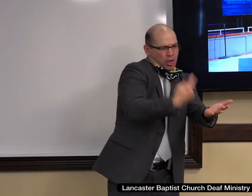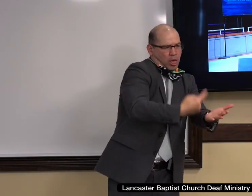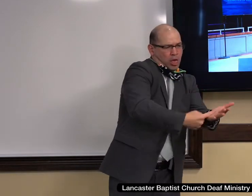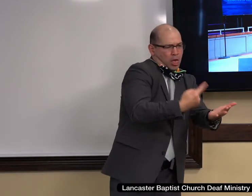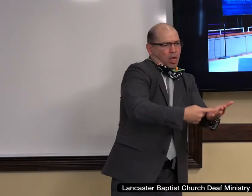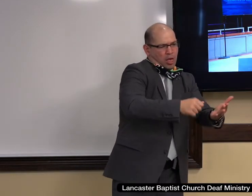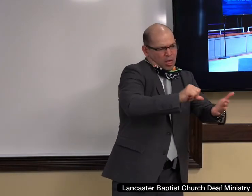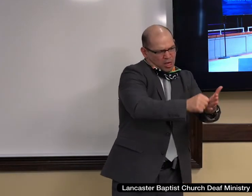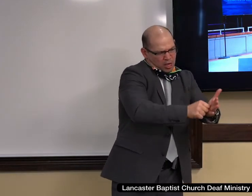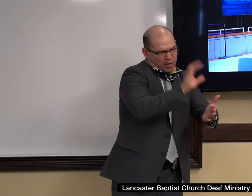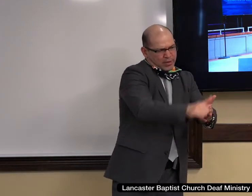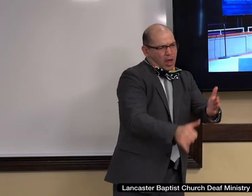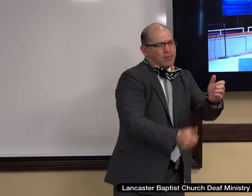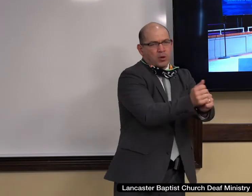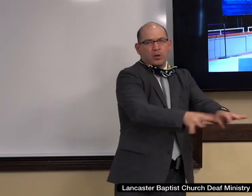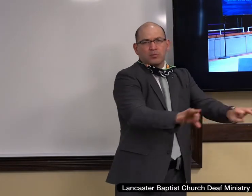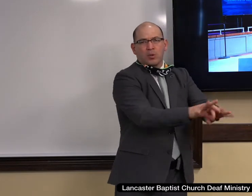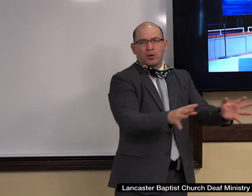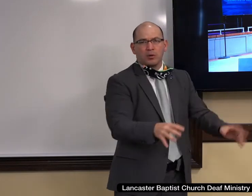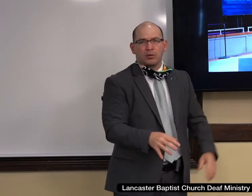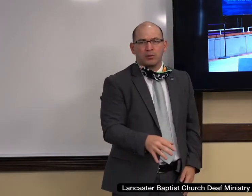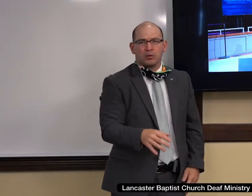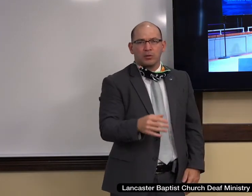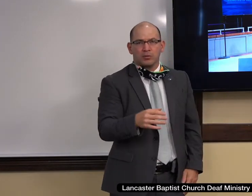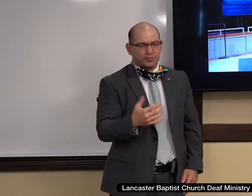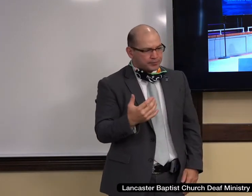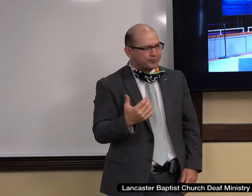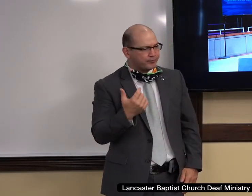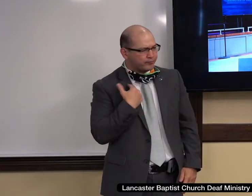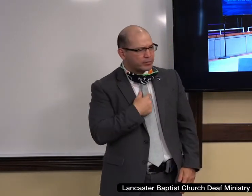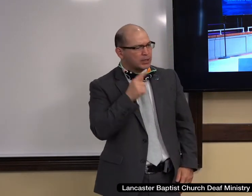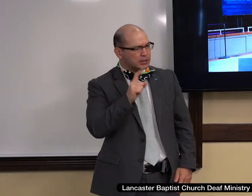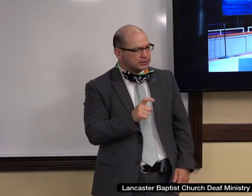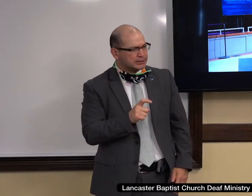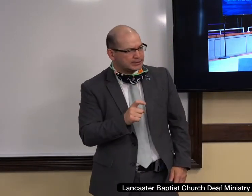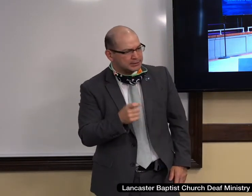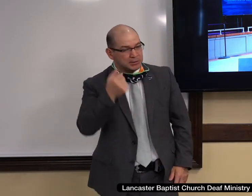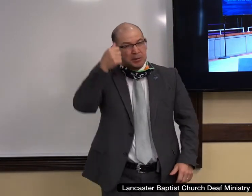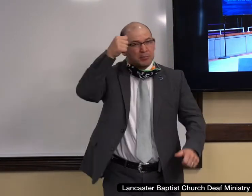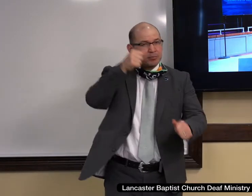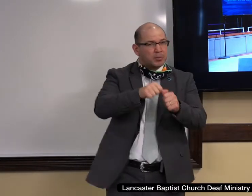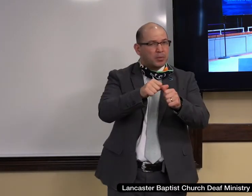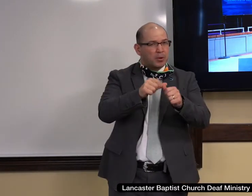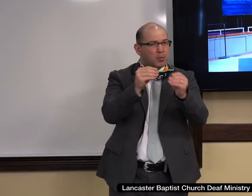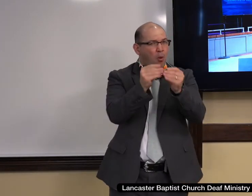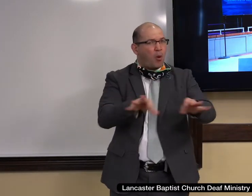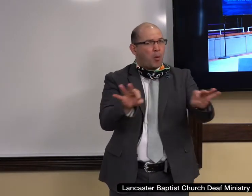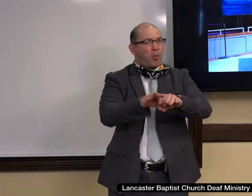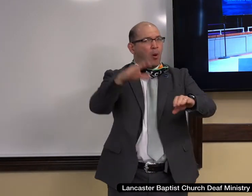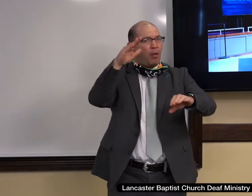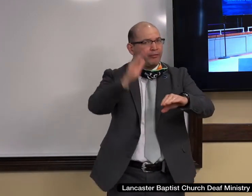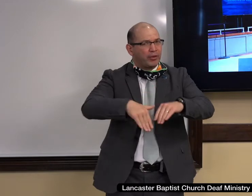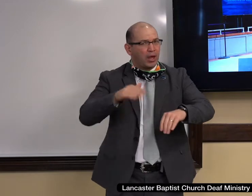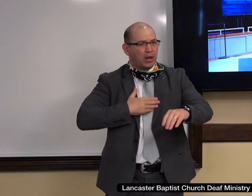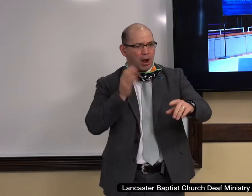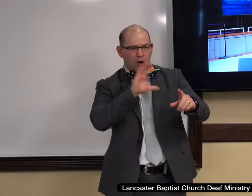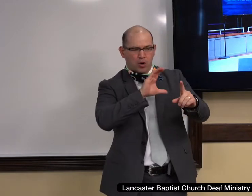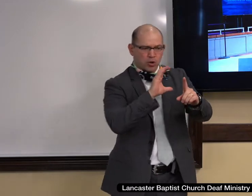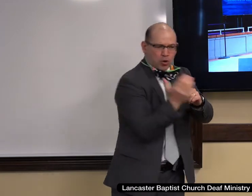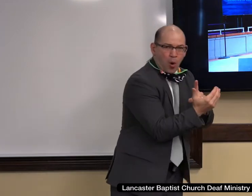There's nothing wrong with being thankful for your identity and your culture and all of these things. But what I want you to understand is that there's something that matters